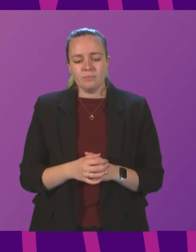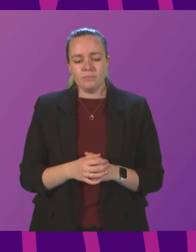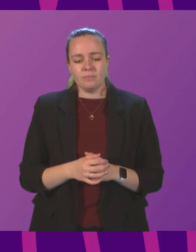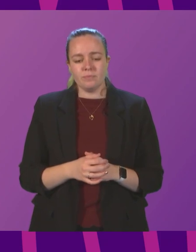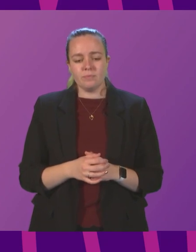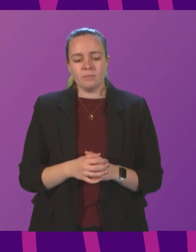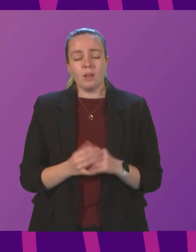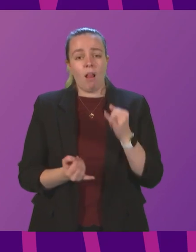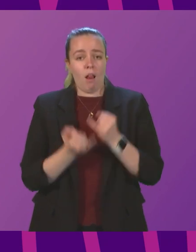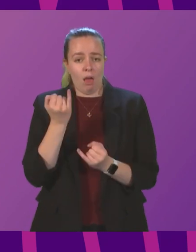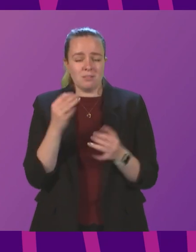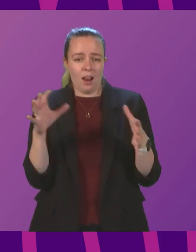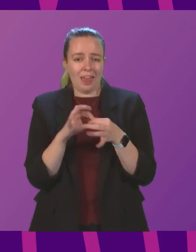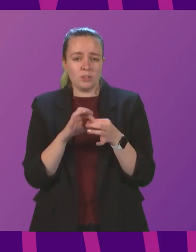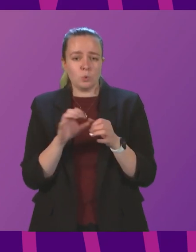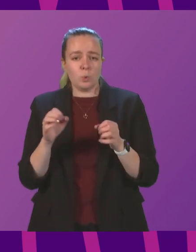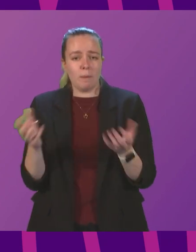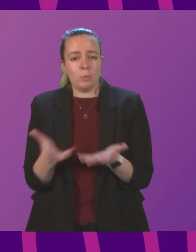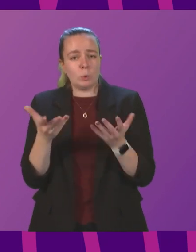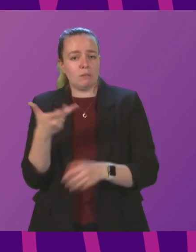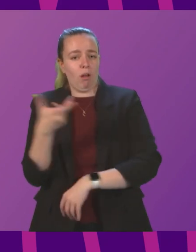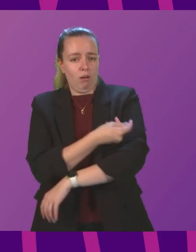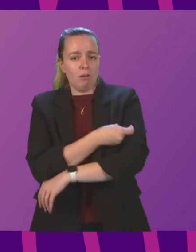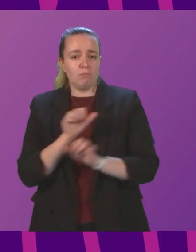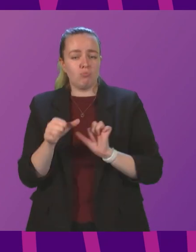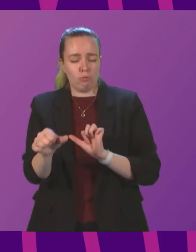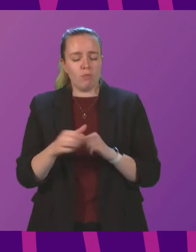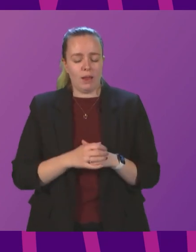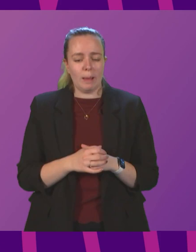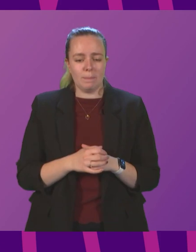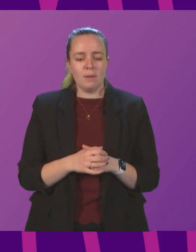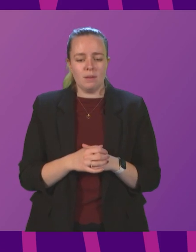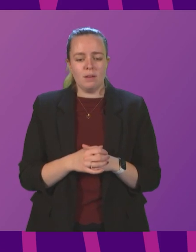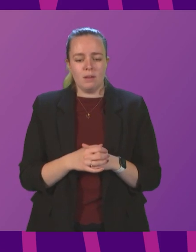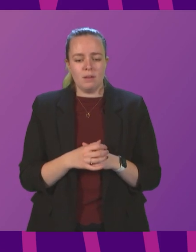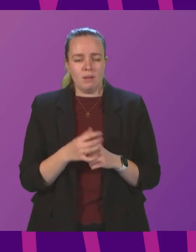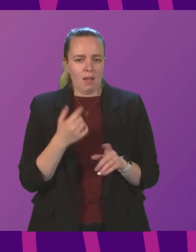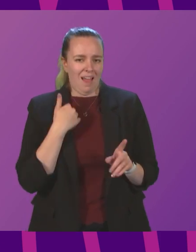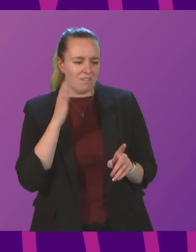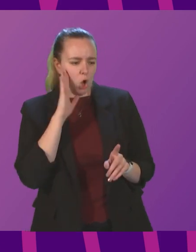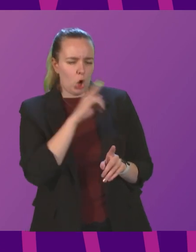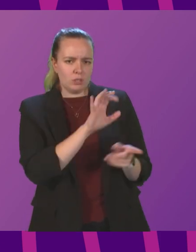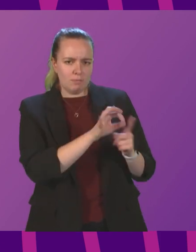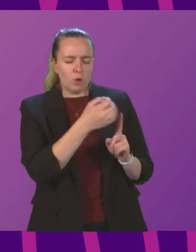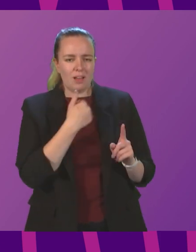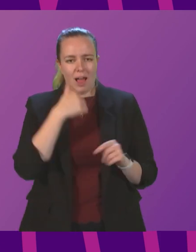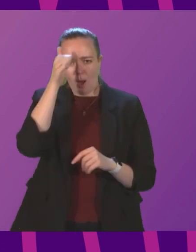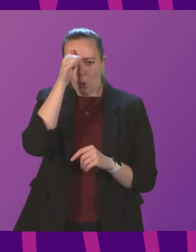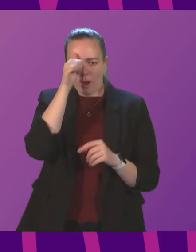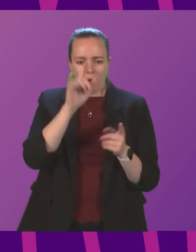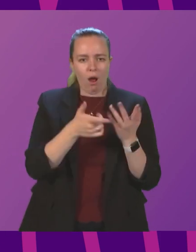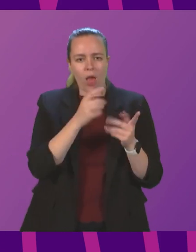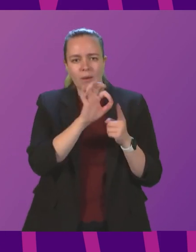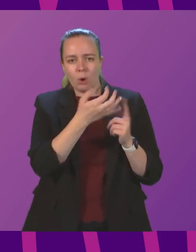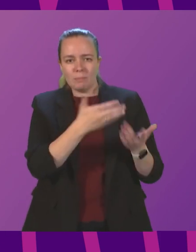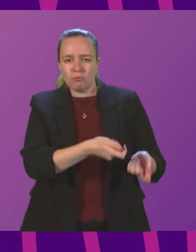Lastly, in relation to the booster programme, I have heard points that and obviously aware of points that have been raised about